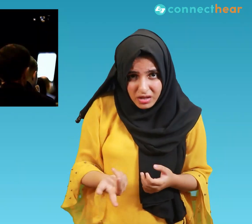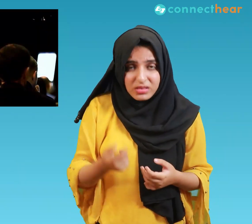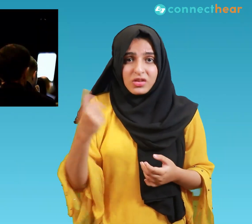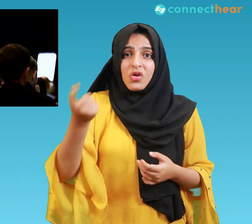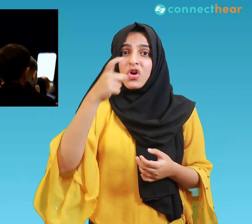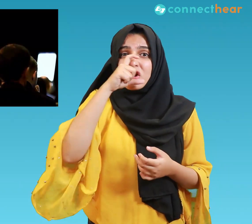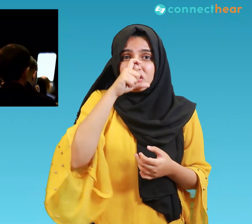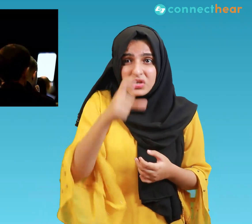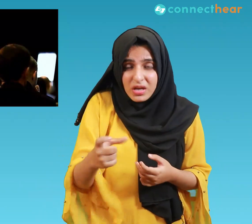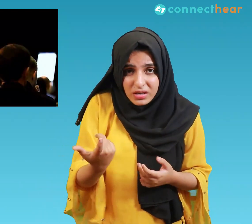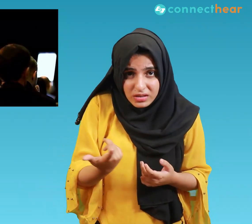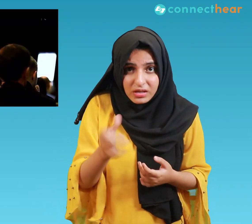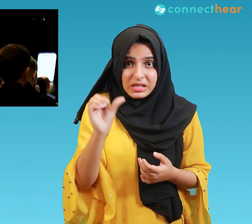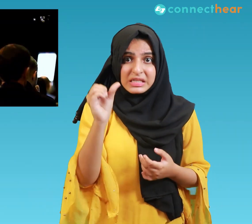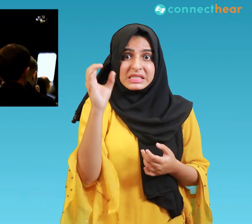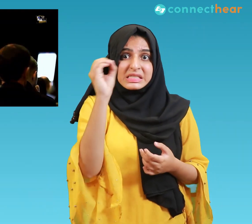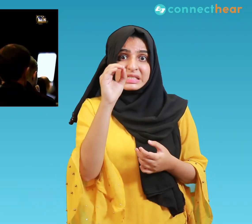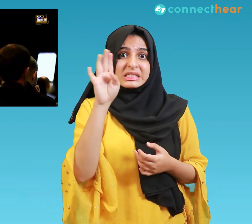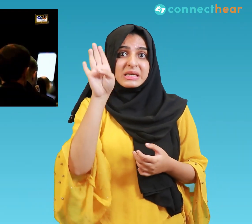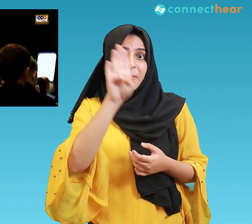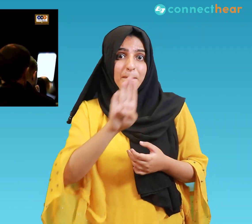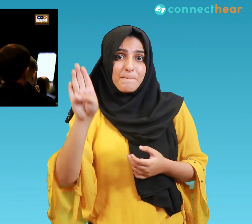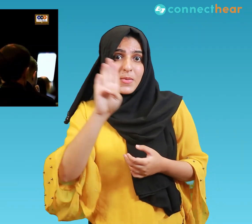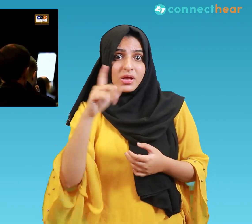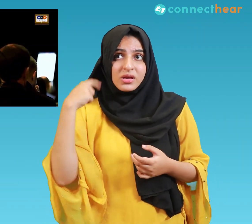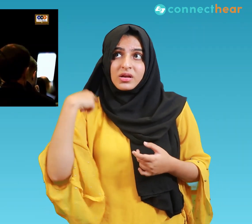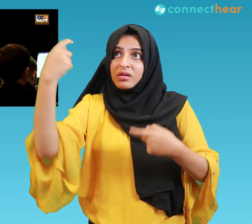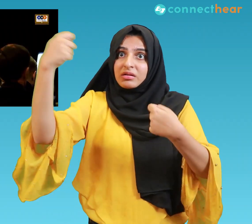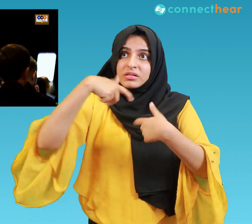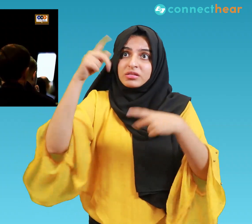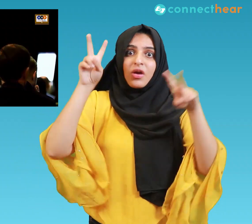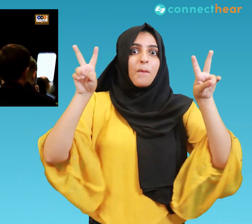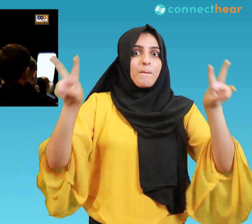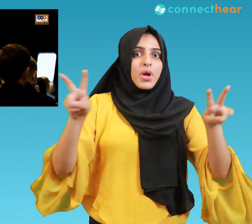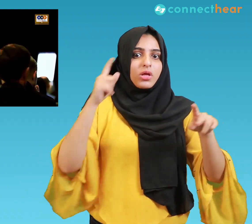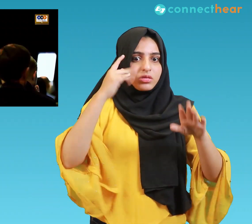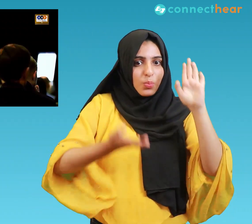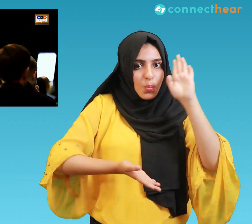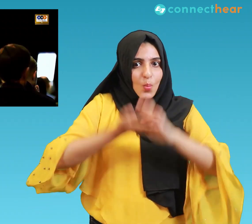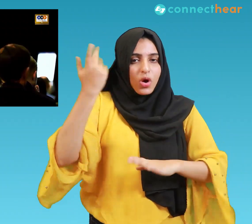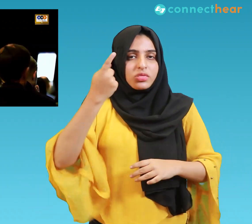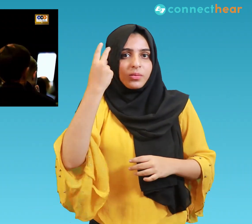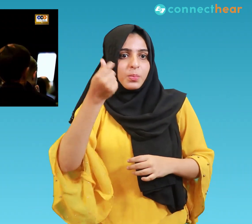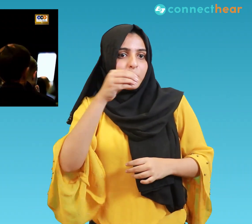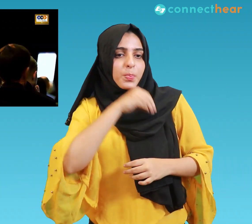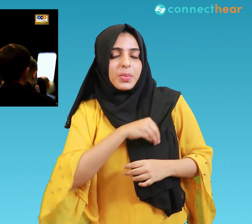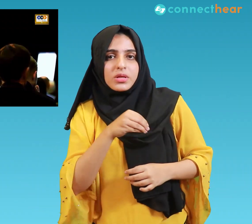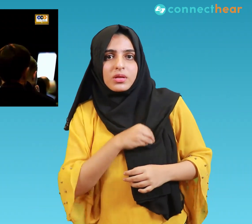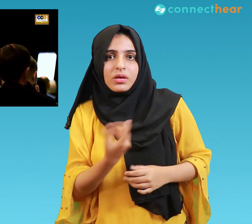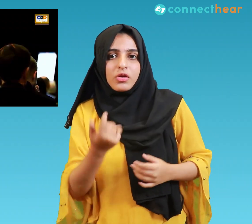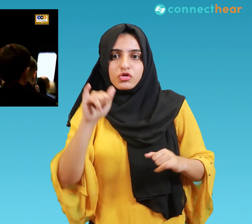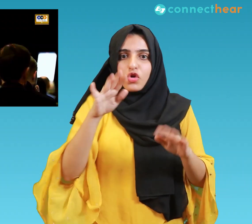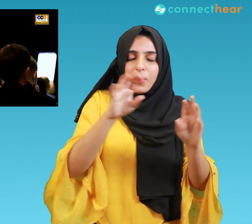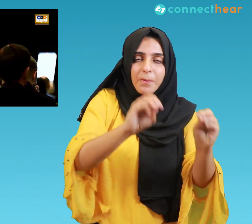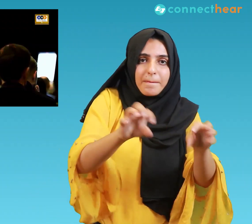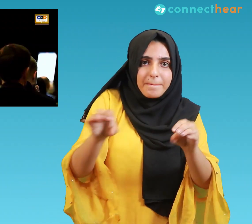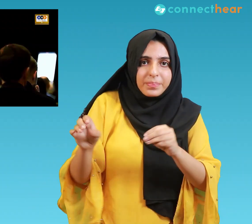60 billion to our economy, which is a huge source of employment. Adding that in the east-west